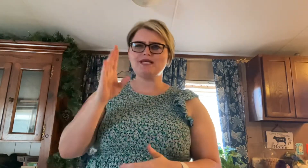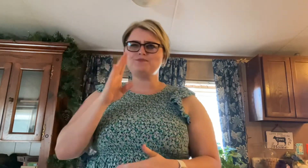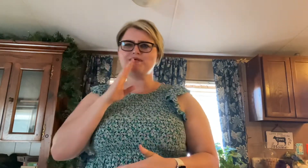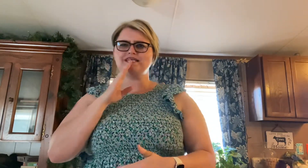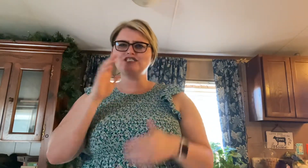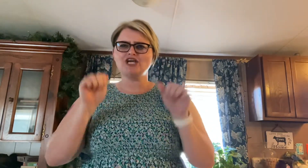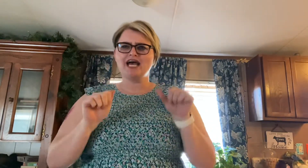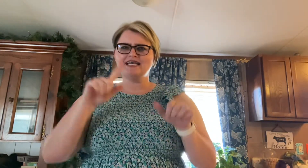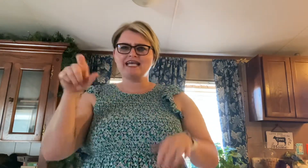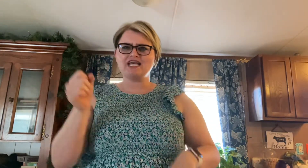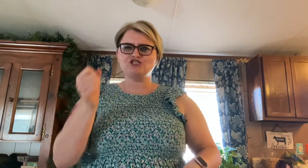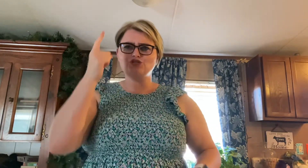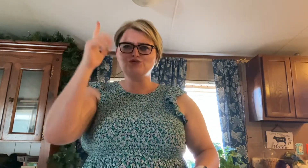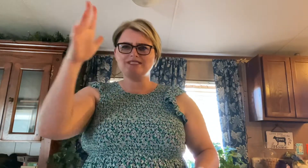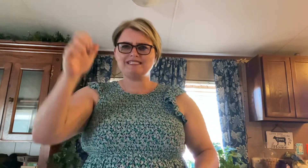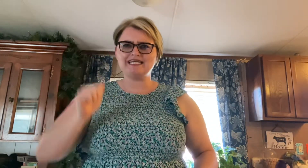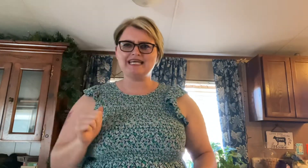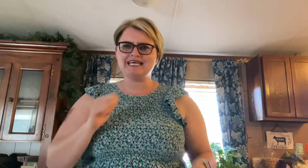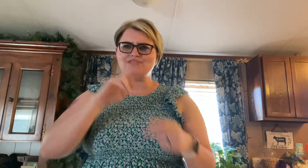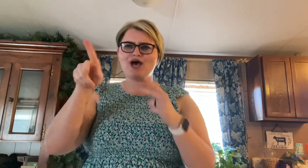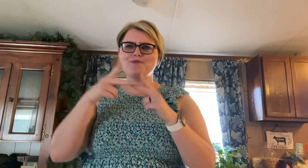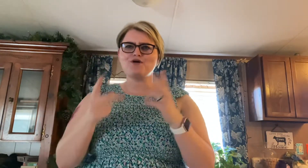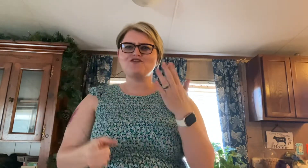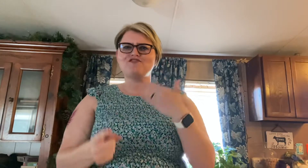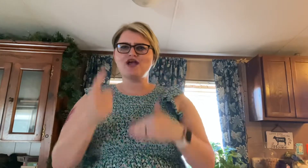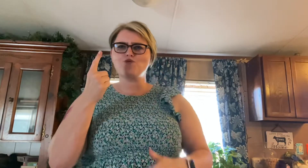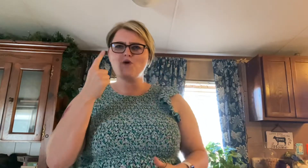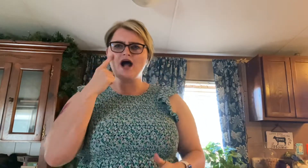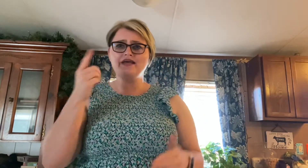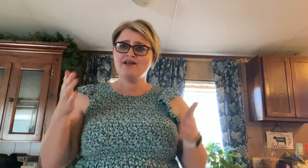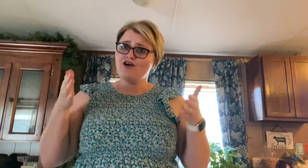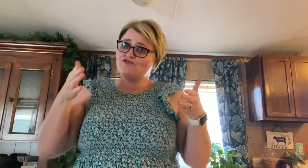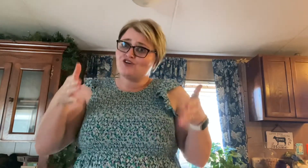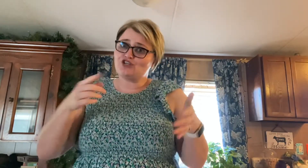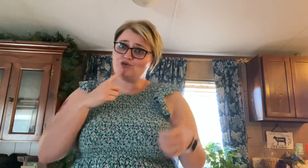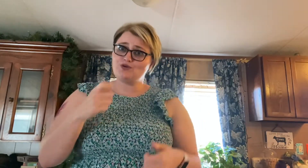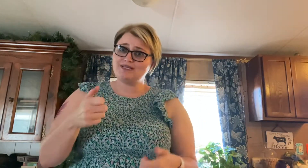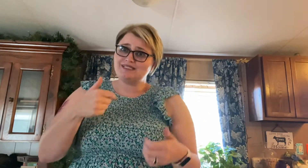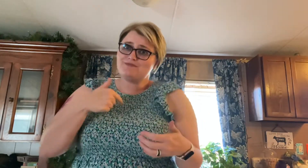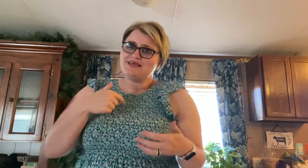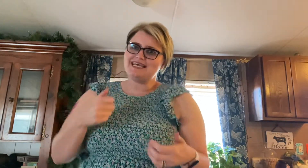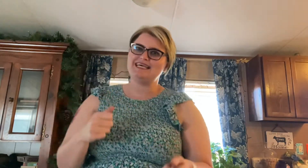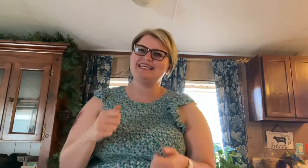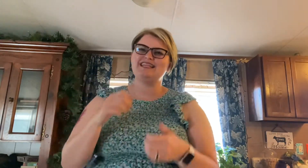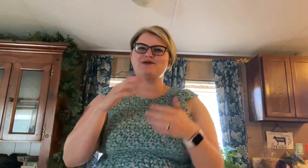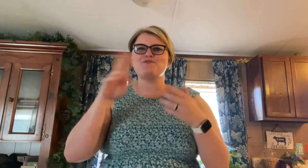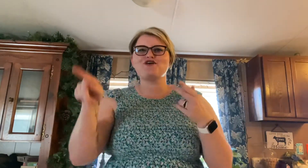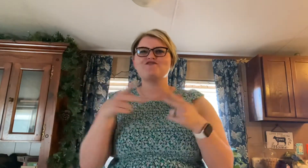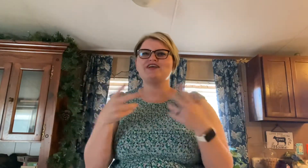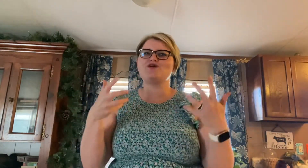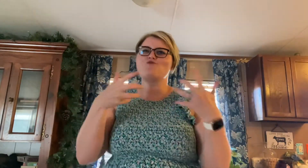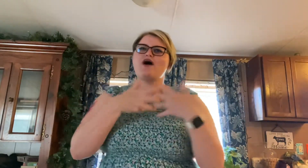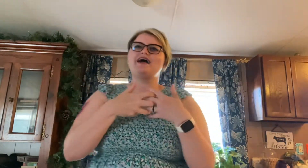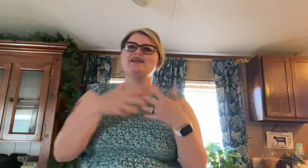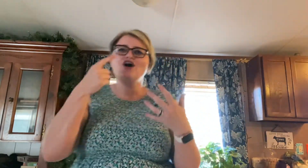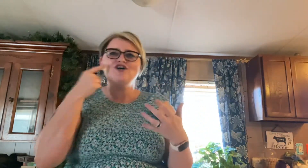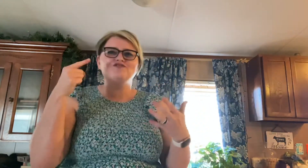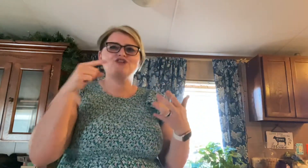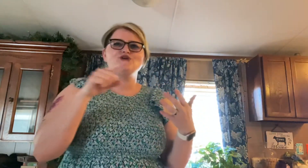bitch Can't you see the perfect one for you as me? The perfect one, for you